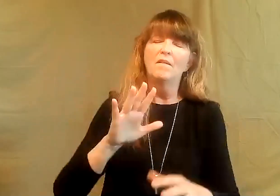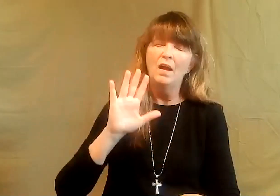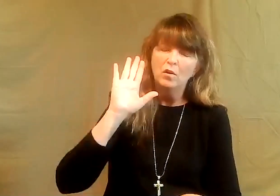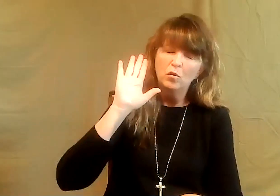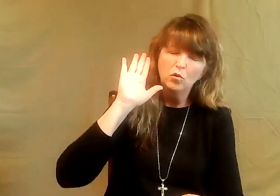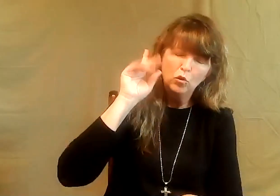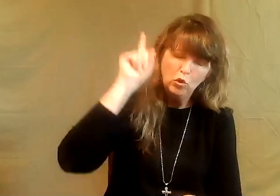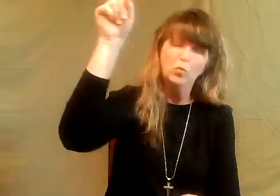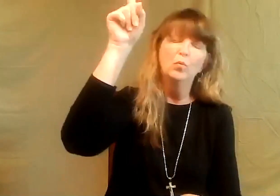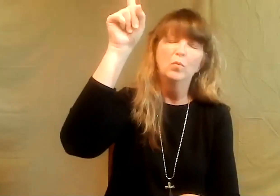To your glory.